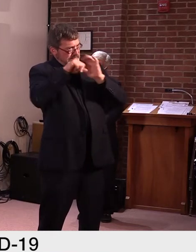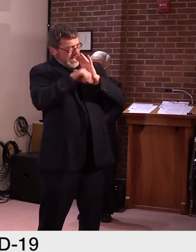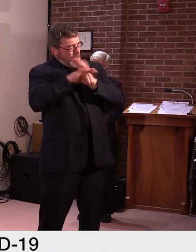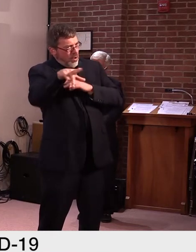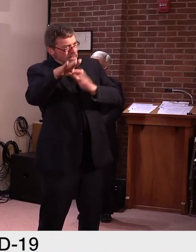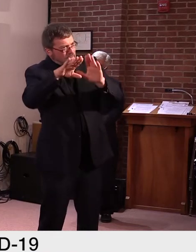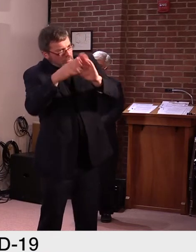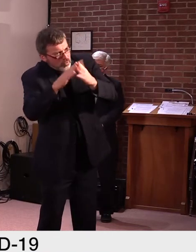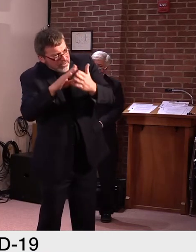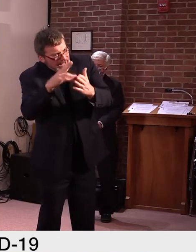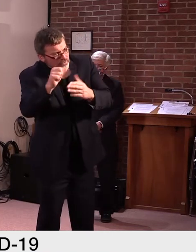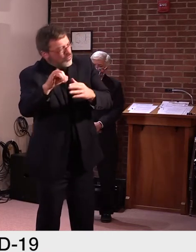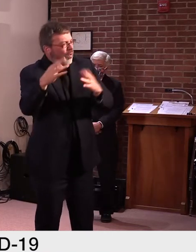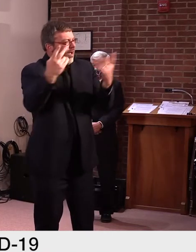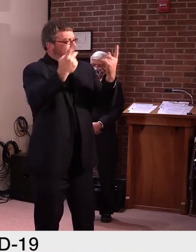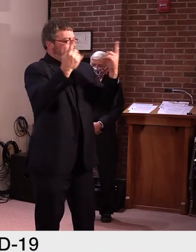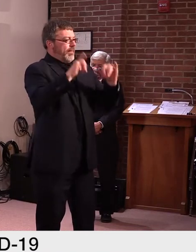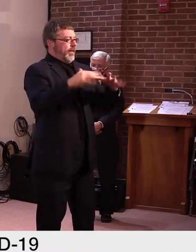Liam, VPR.